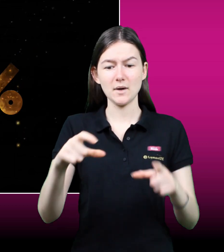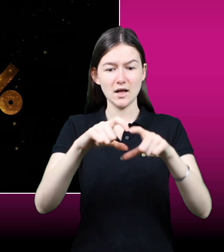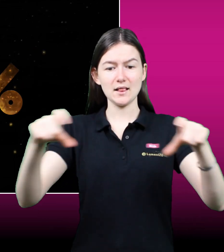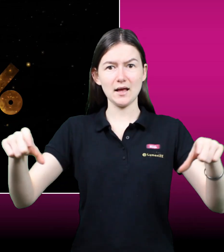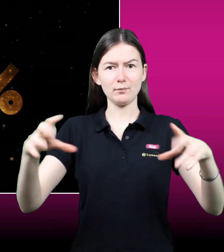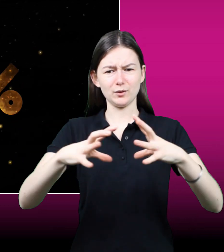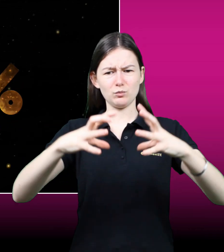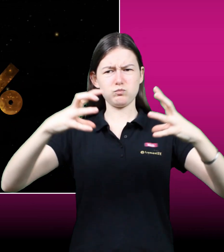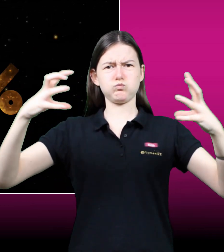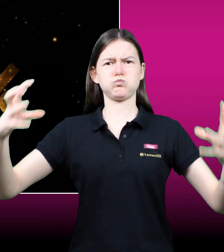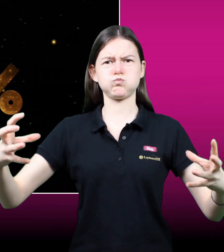per lamp.